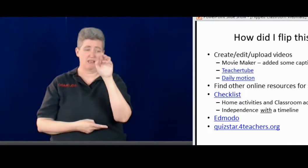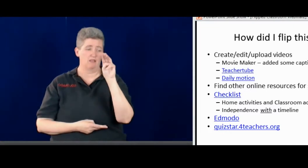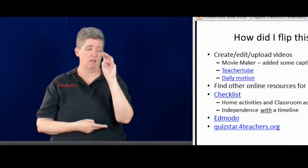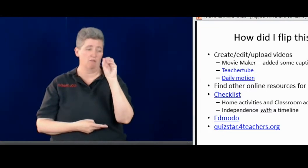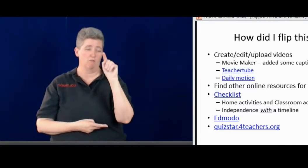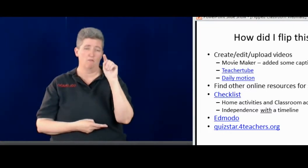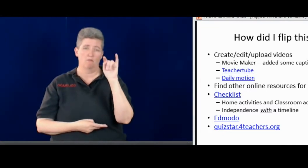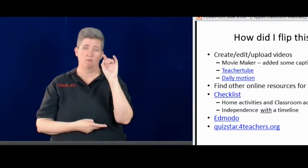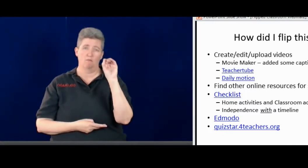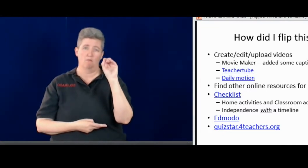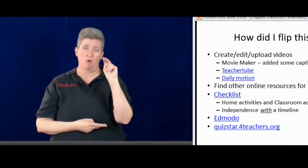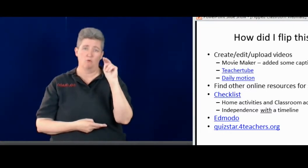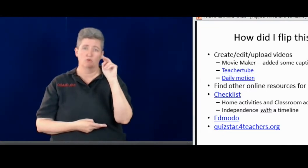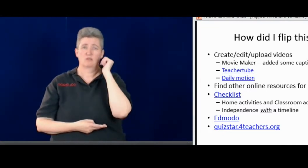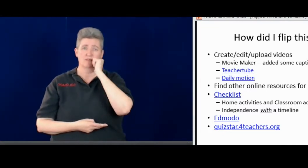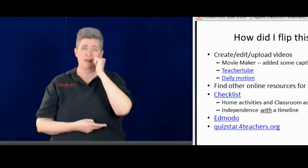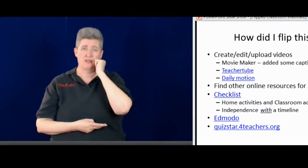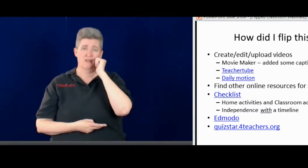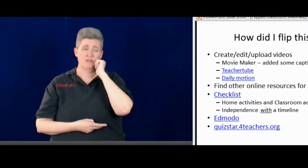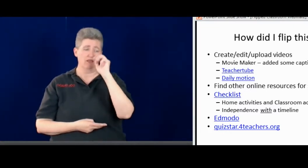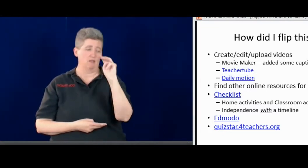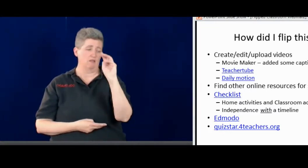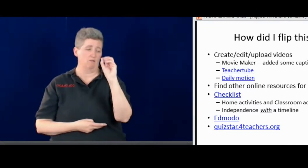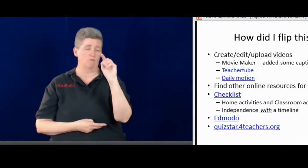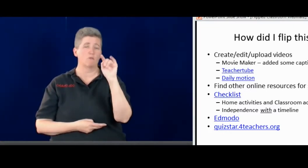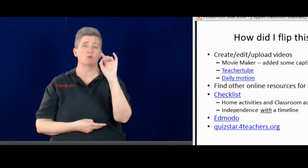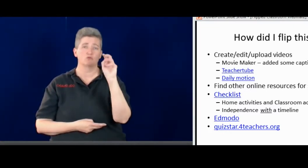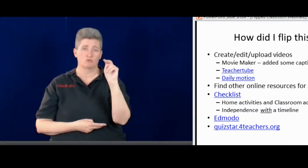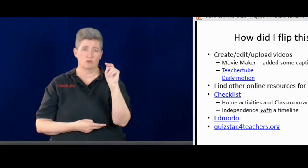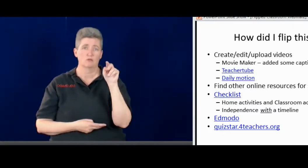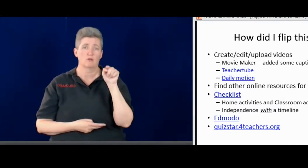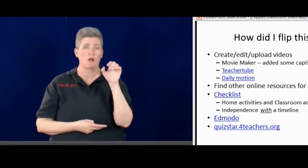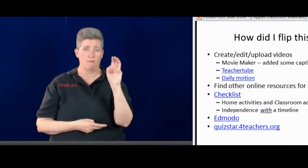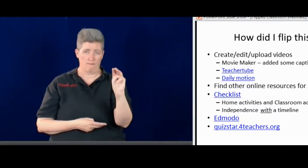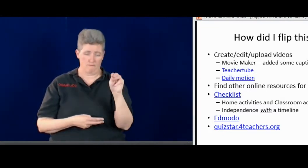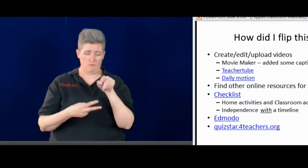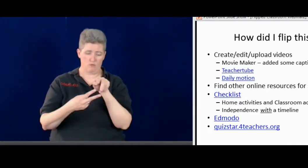And the other one is daily motion.